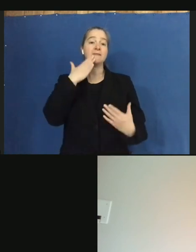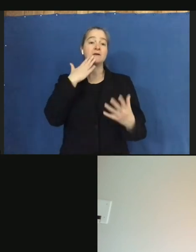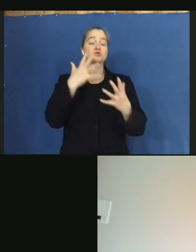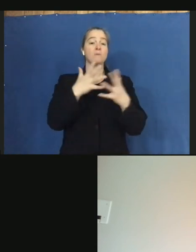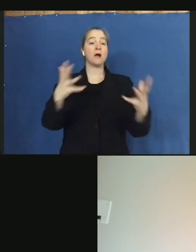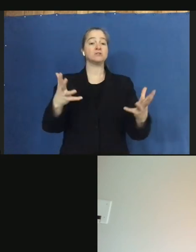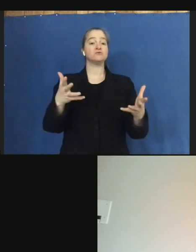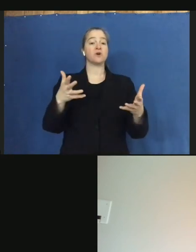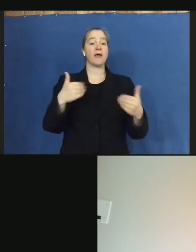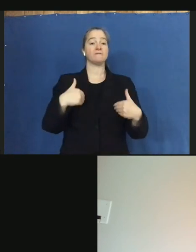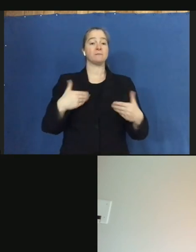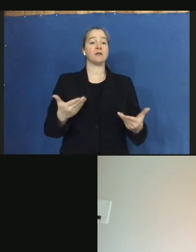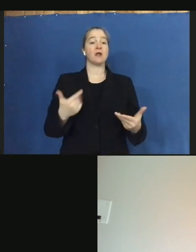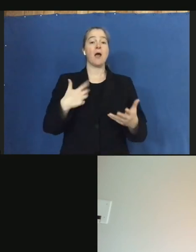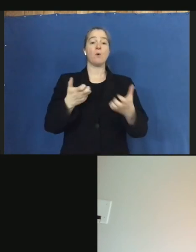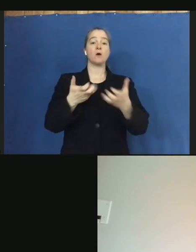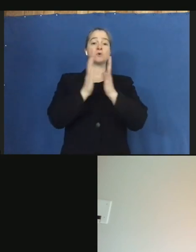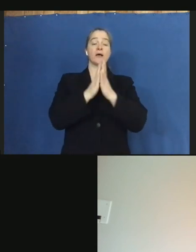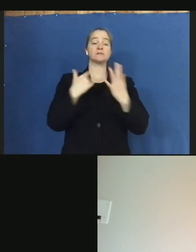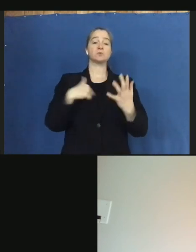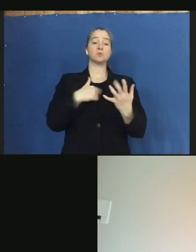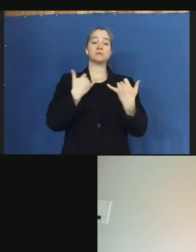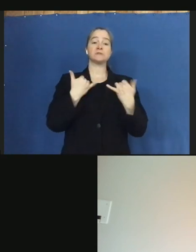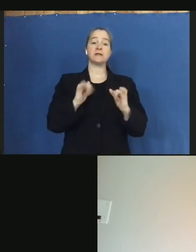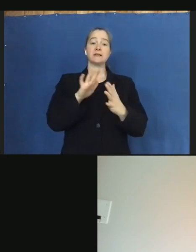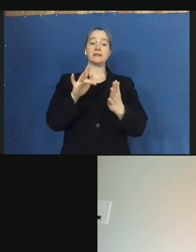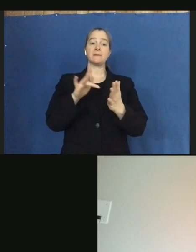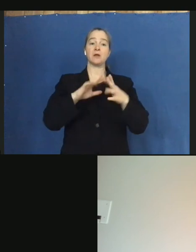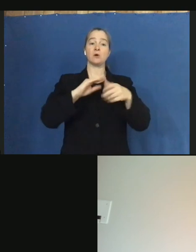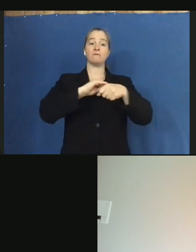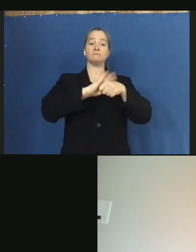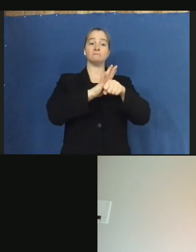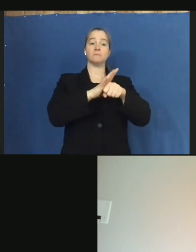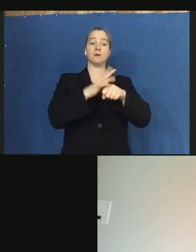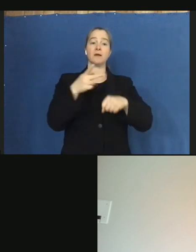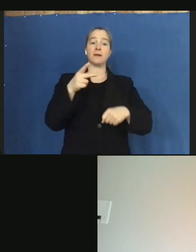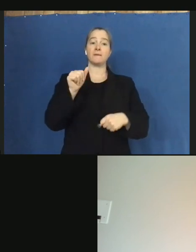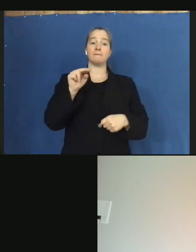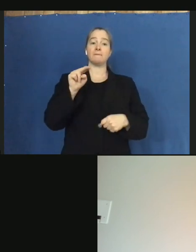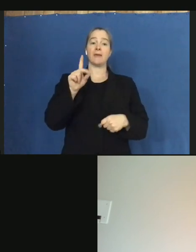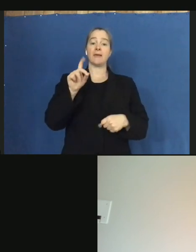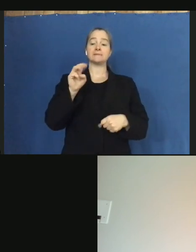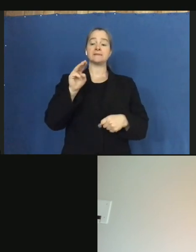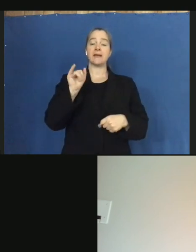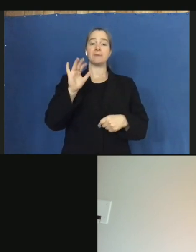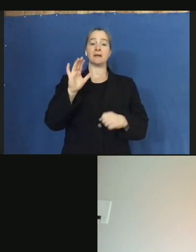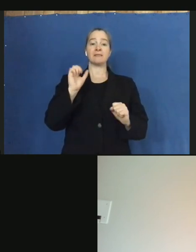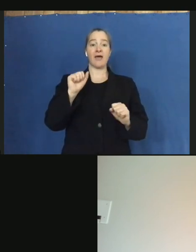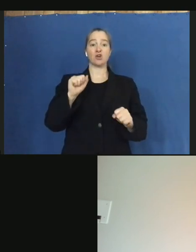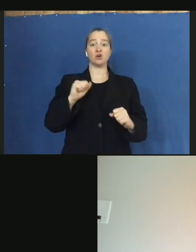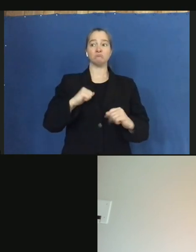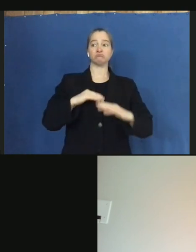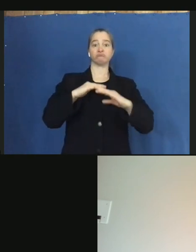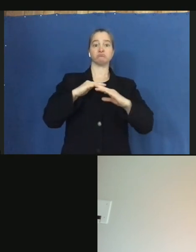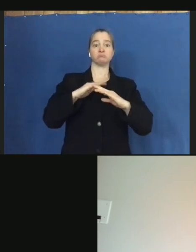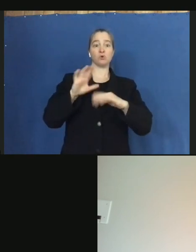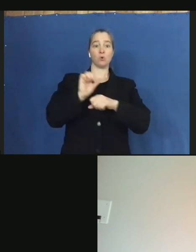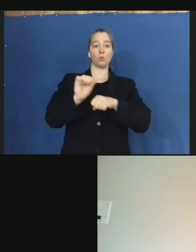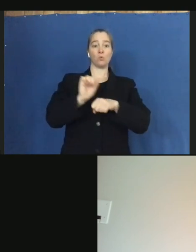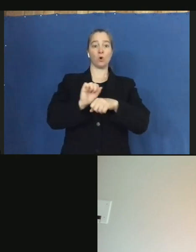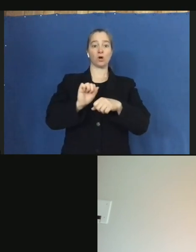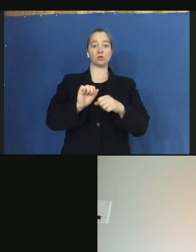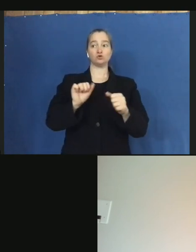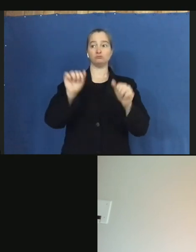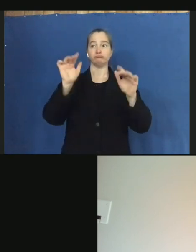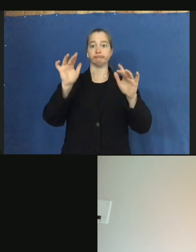we're still in the middle of a coronavirus pandemic. Could that hamper any efforts to address this snowstorm, any drivers